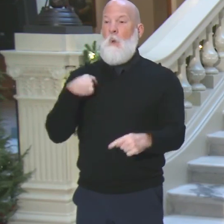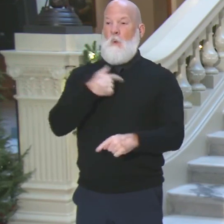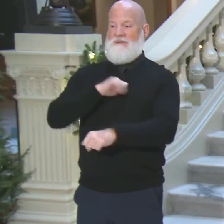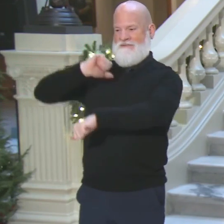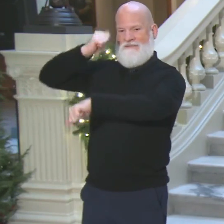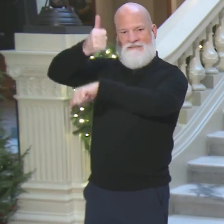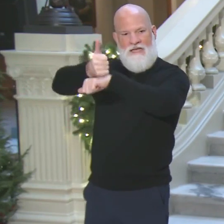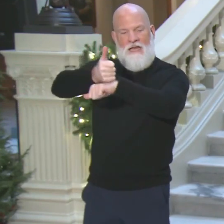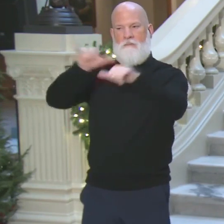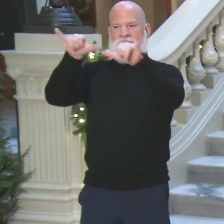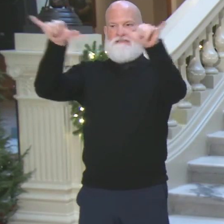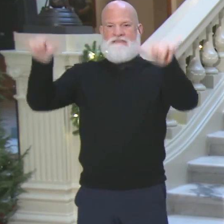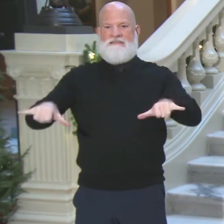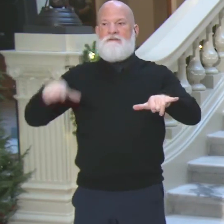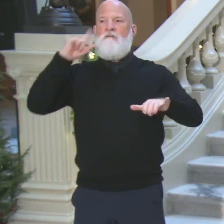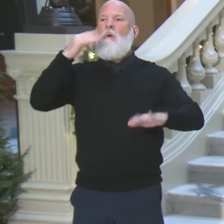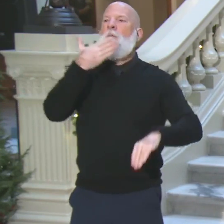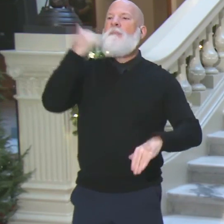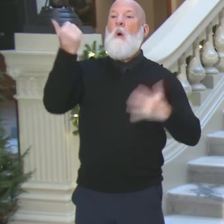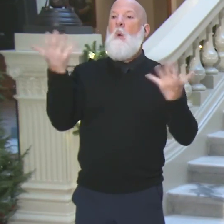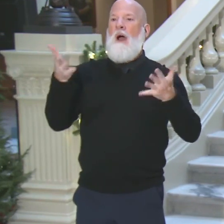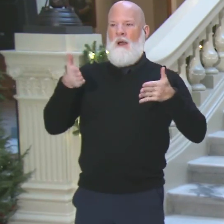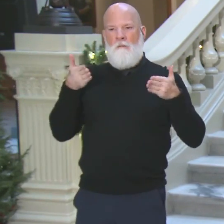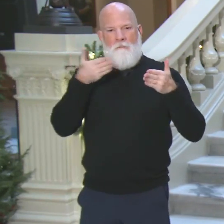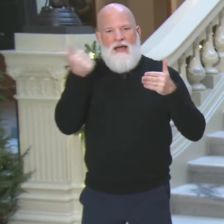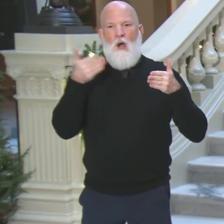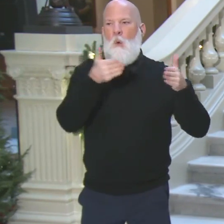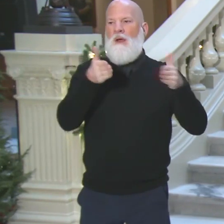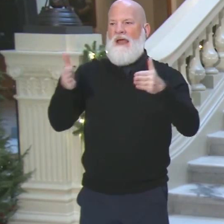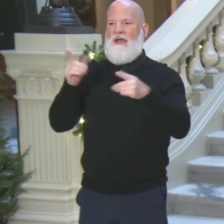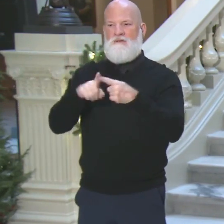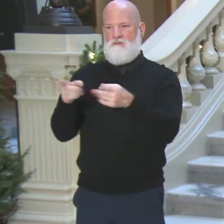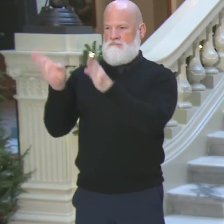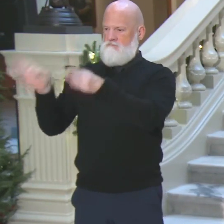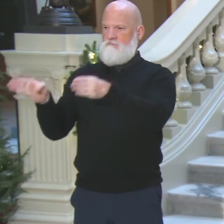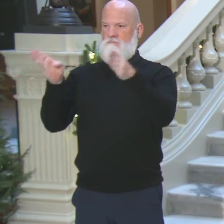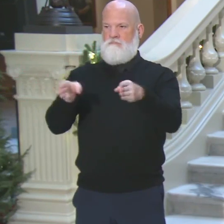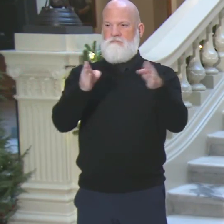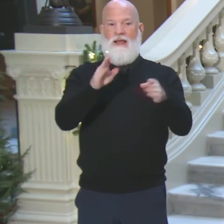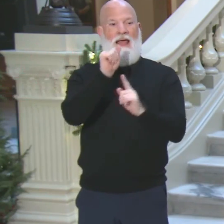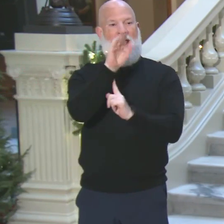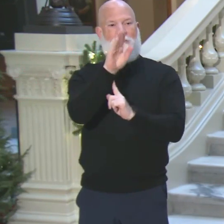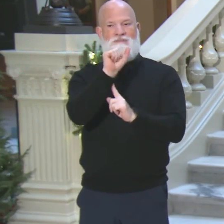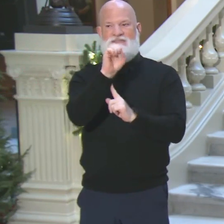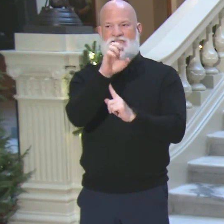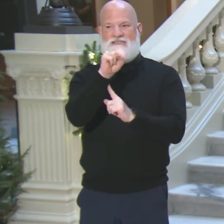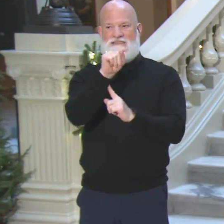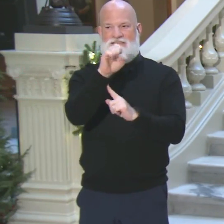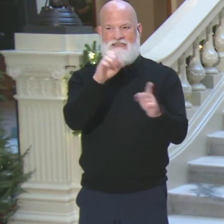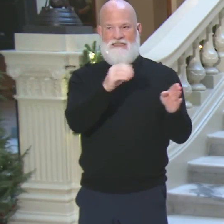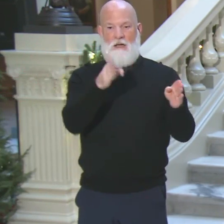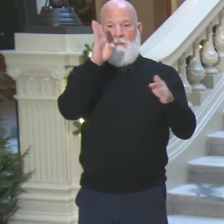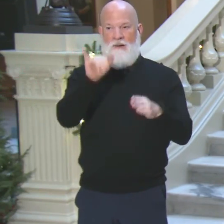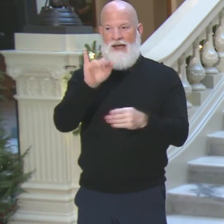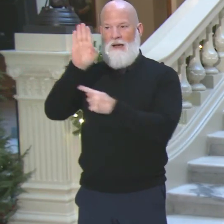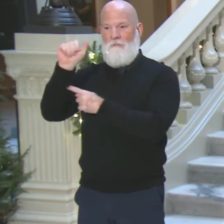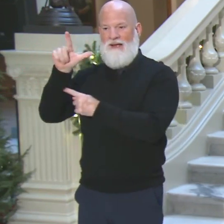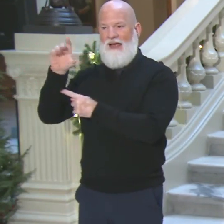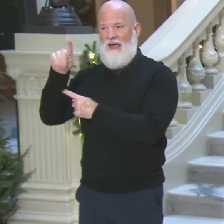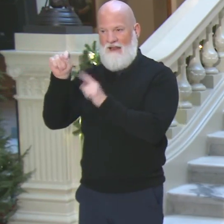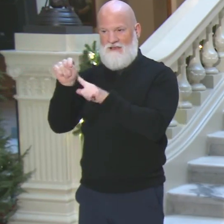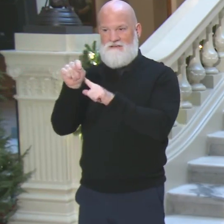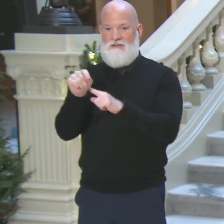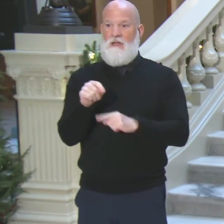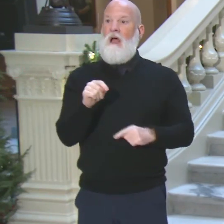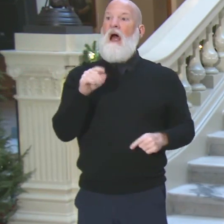to have an issue is going to be in the absentee by mail program, because in person, we always present an ID. So we absolutely know that the person who